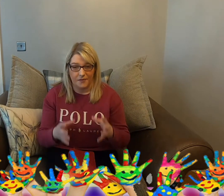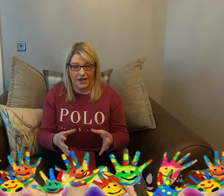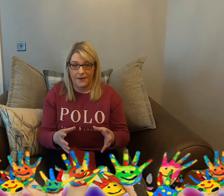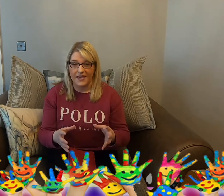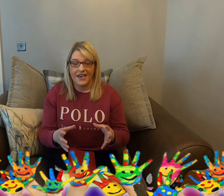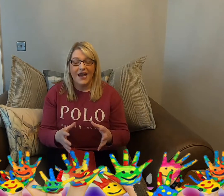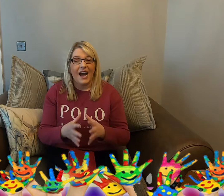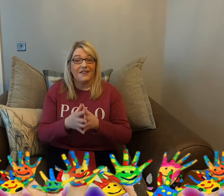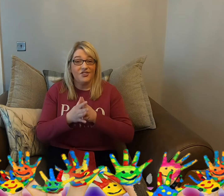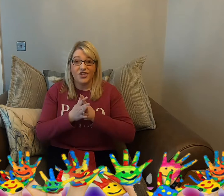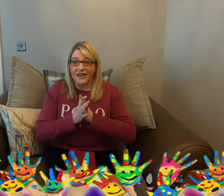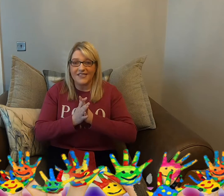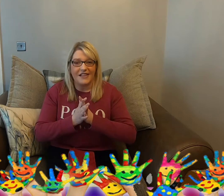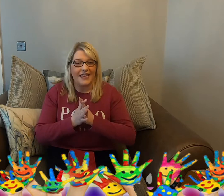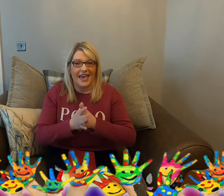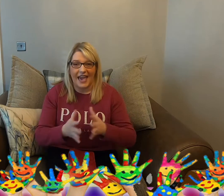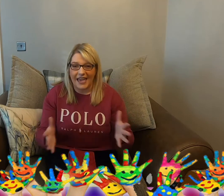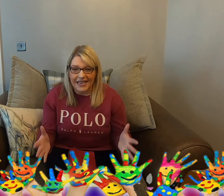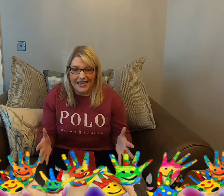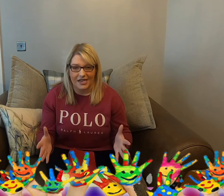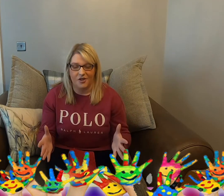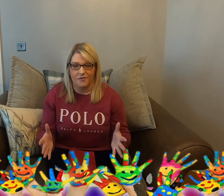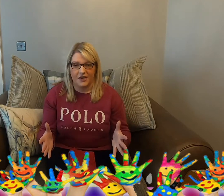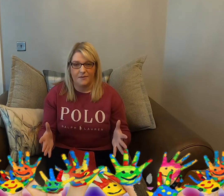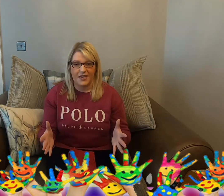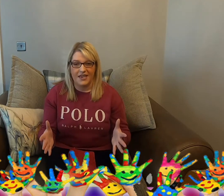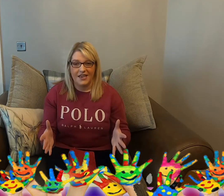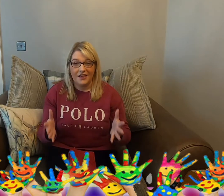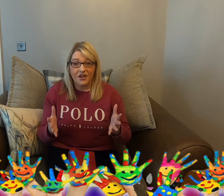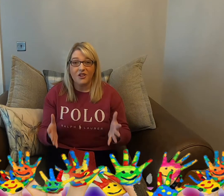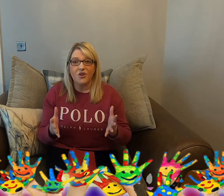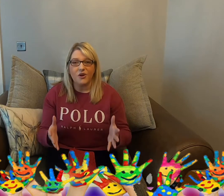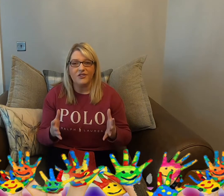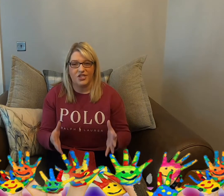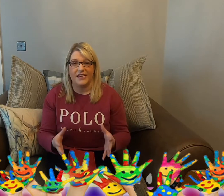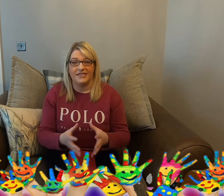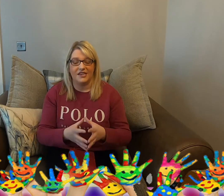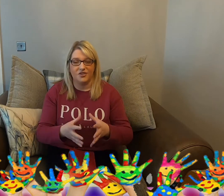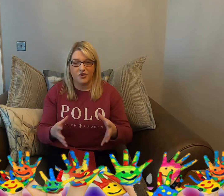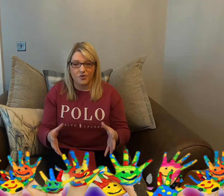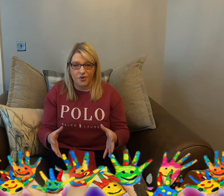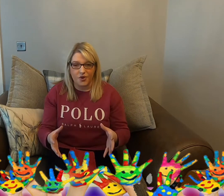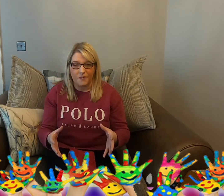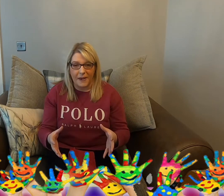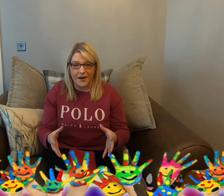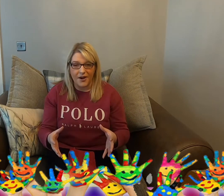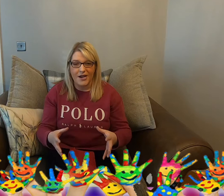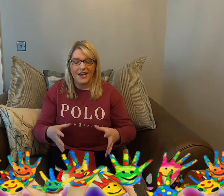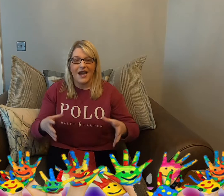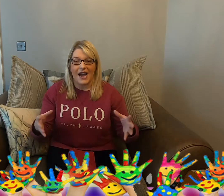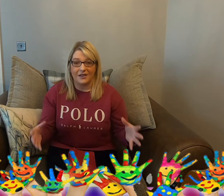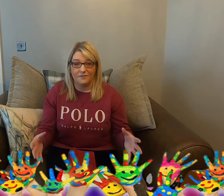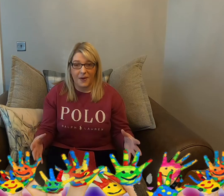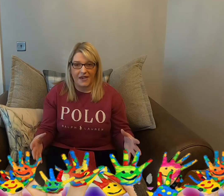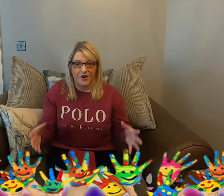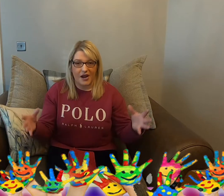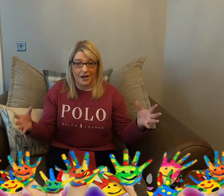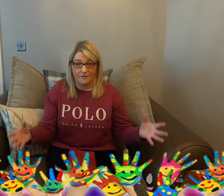baby. And just like any little baby, the Lord Jesus grew bigger and bigger and